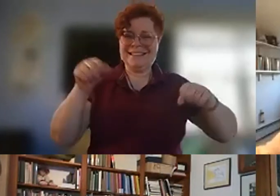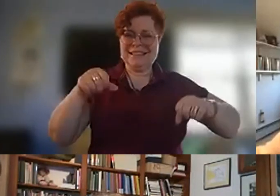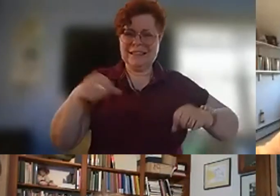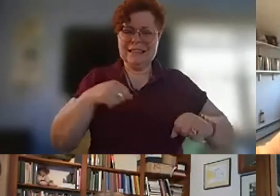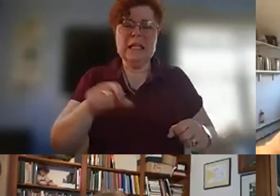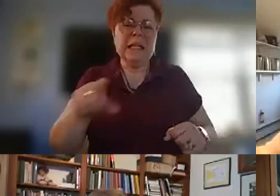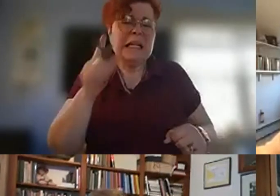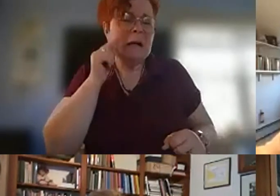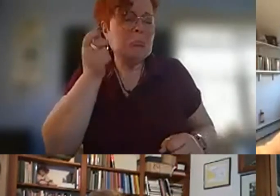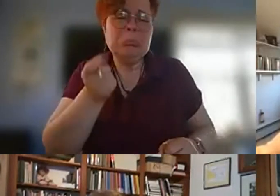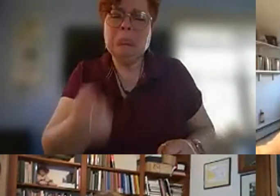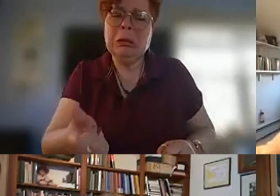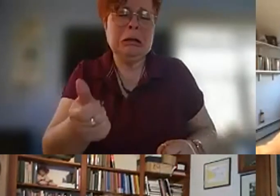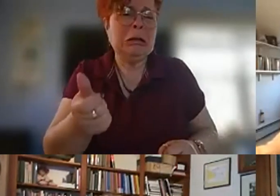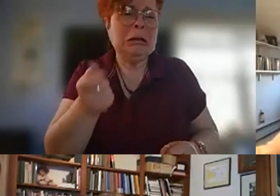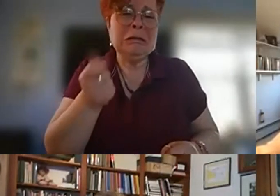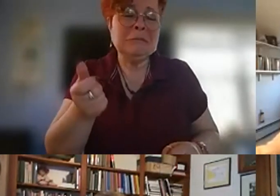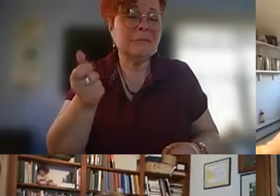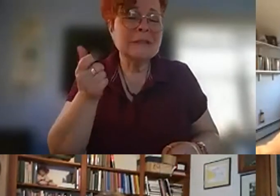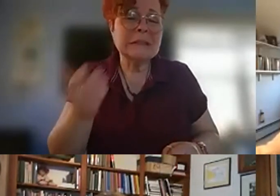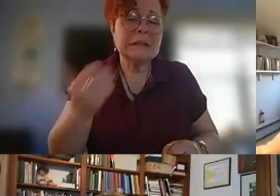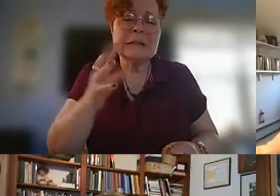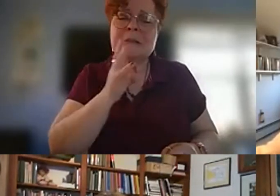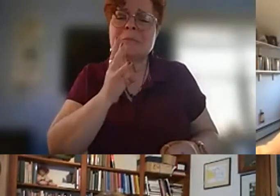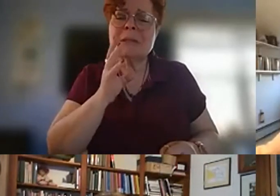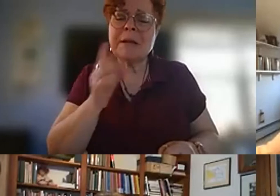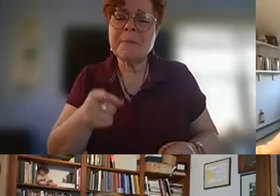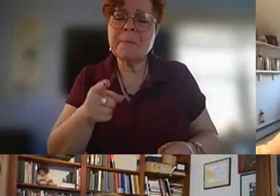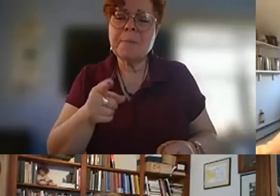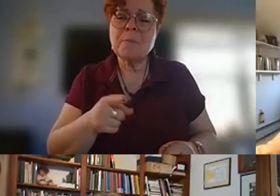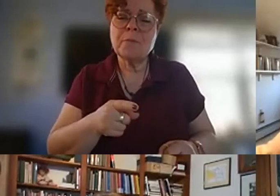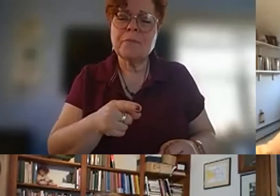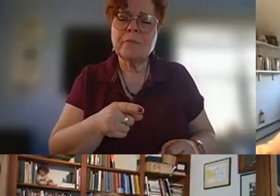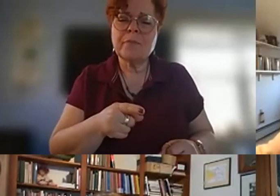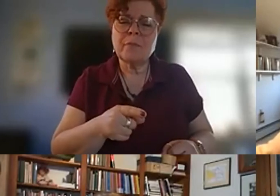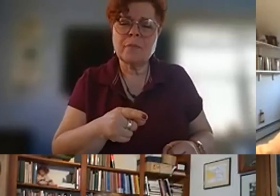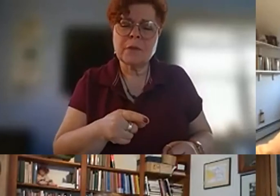me you're a little bit faint deborah could you could you put your uh microphone up a bit maybe